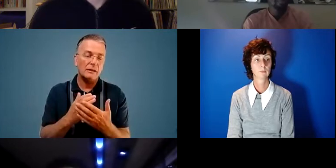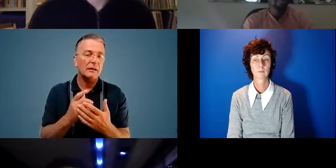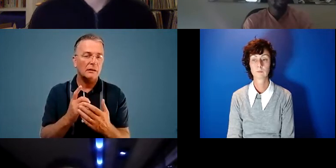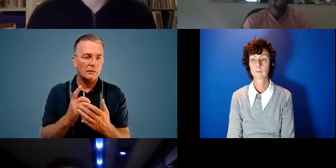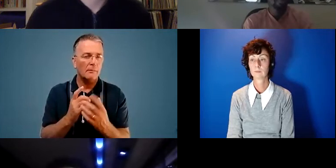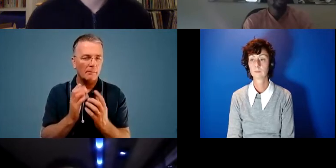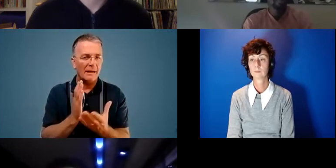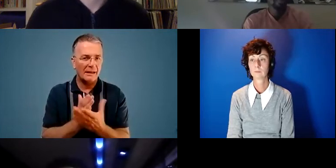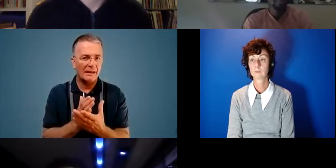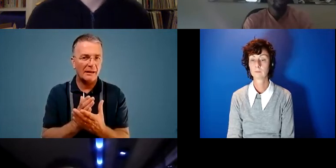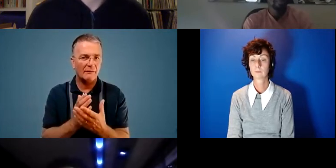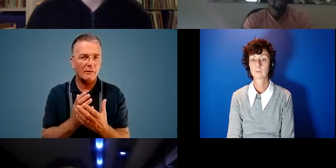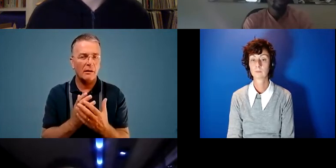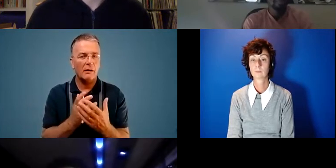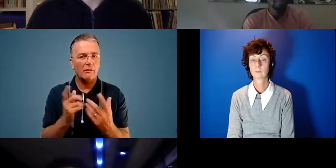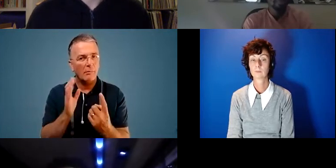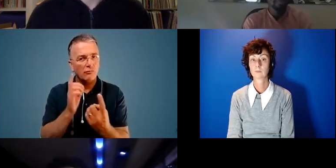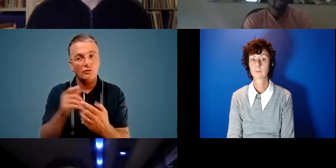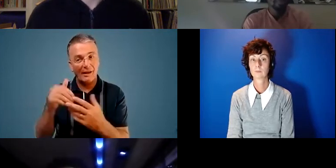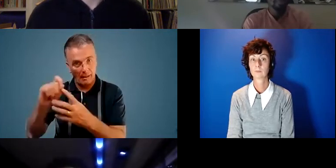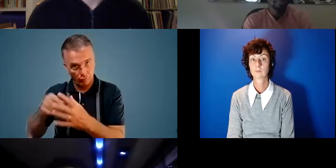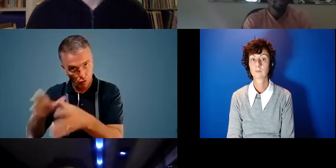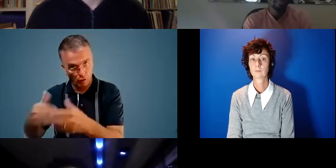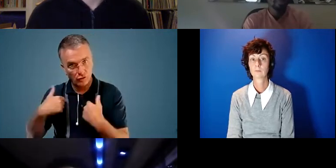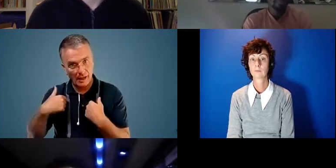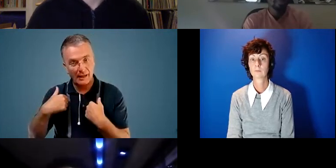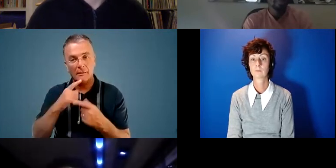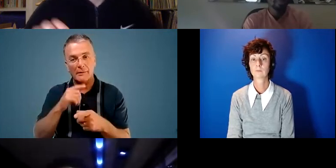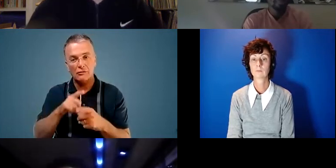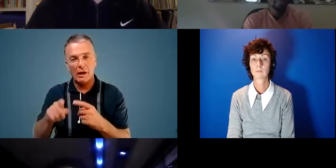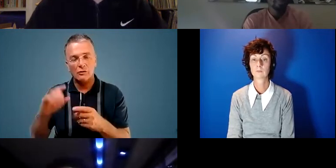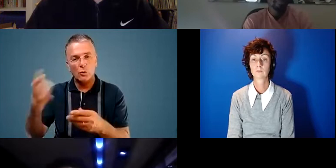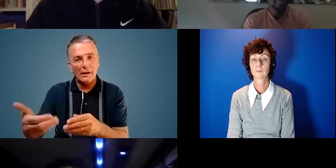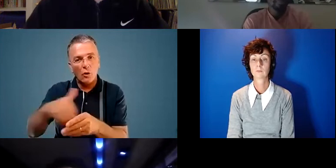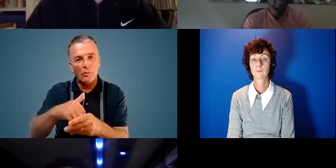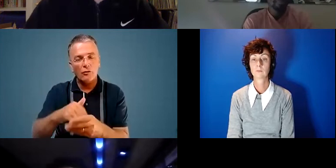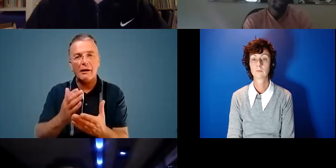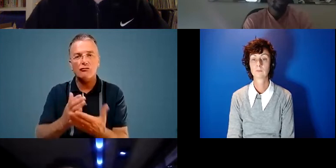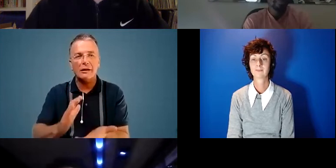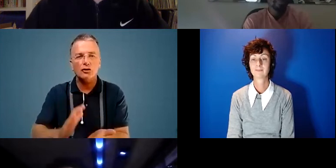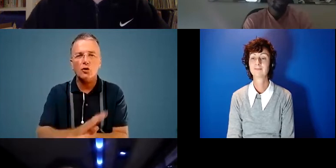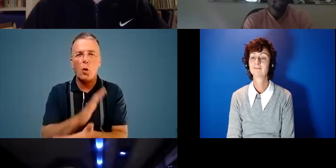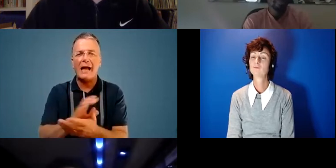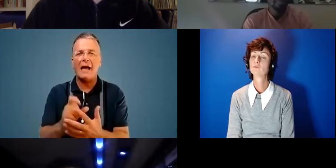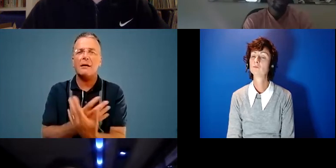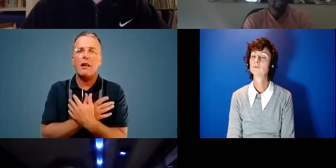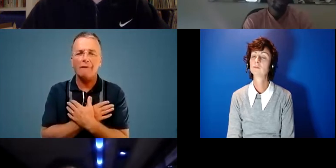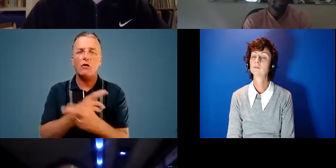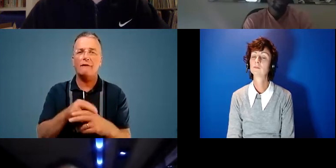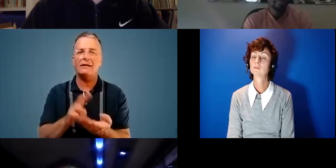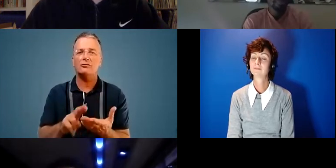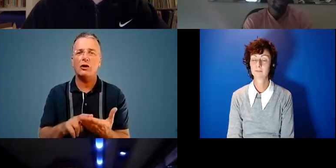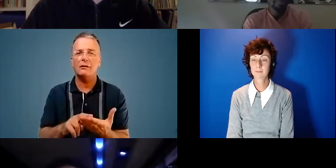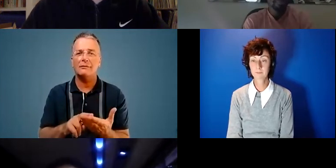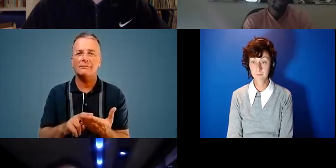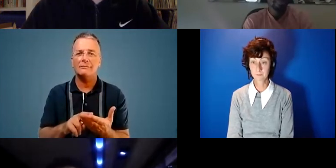of the approach that i've taken within that project has been trying to incorporate a real joy and love for nature helping people to build